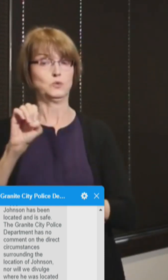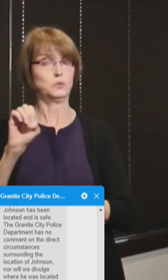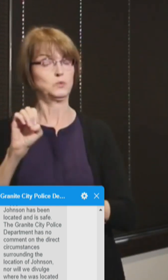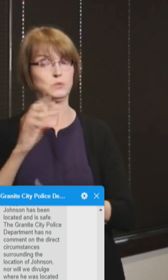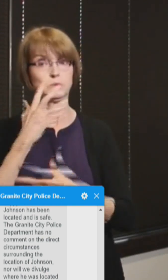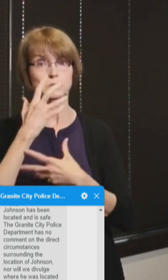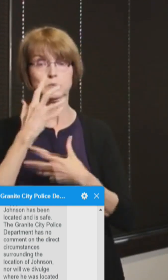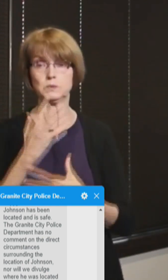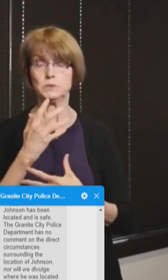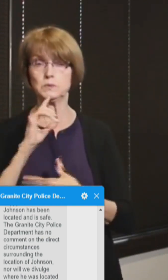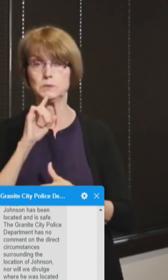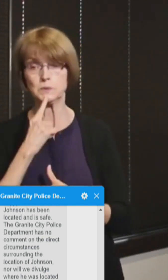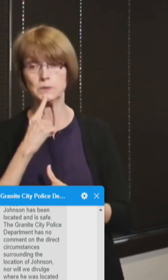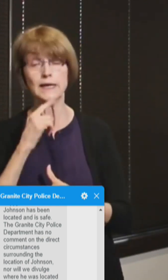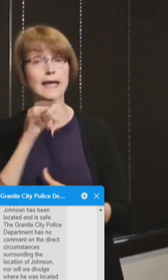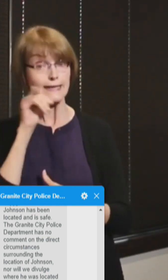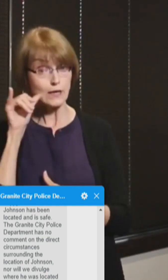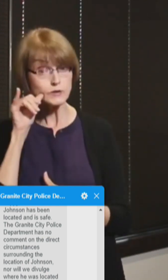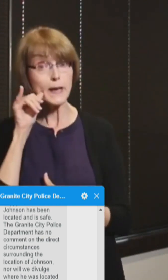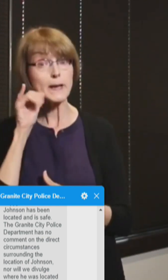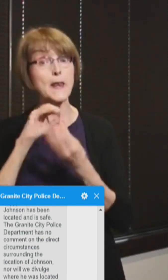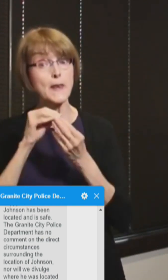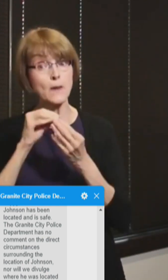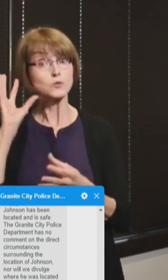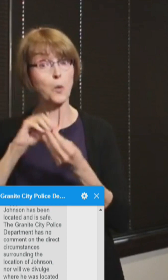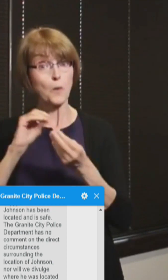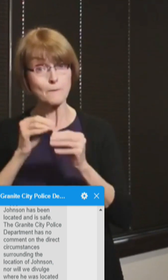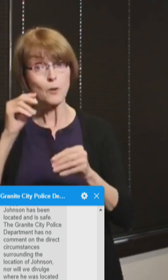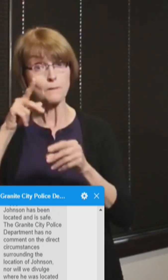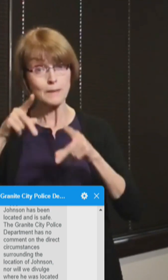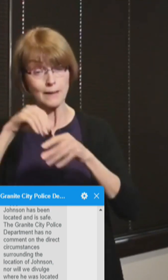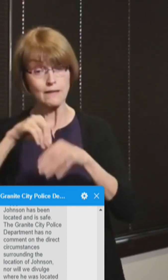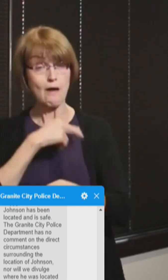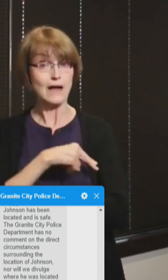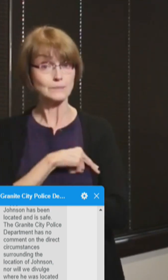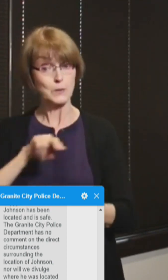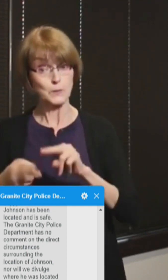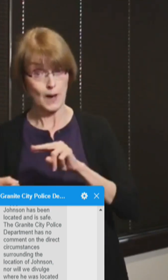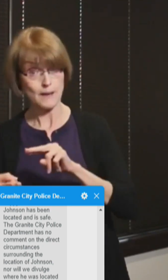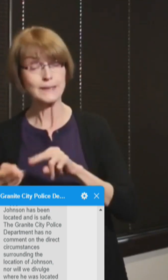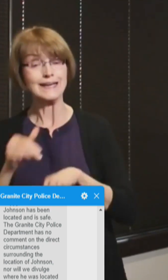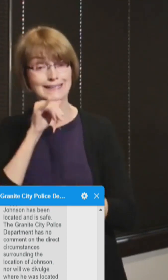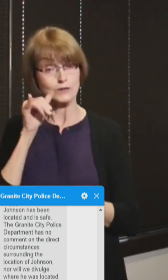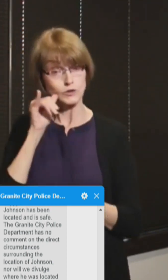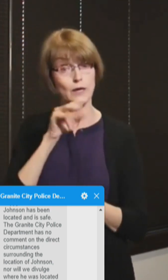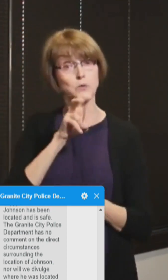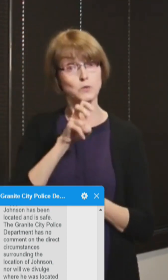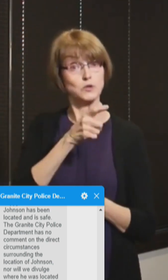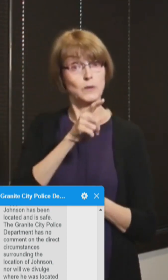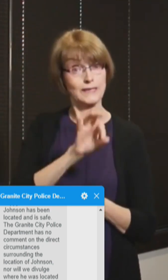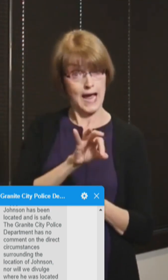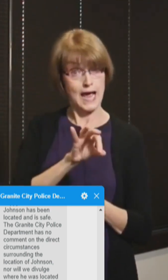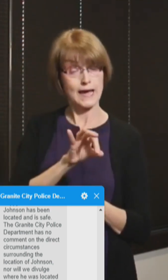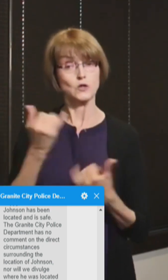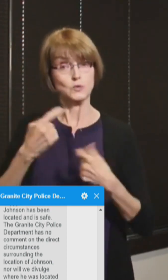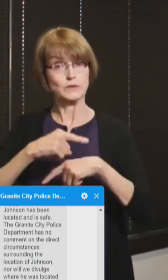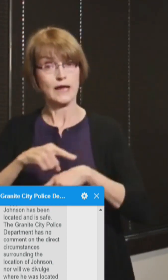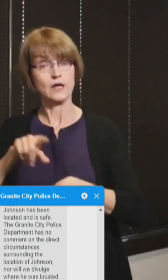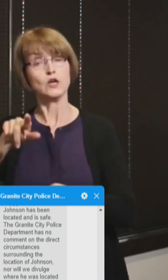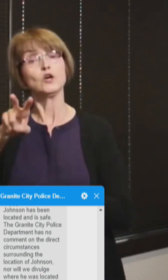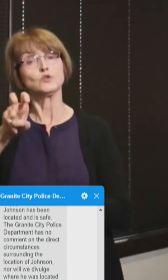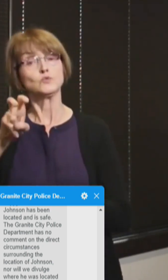hospitalizations did drop yesterday, which is good news. We were at 229 yesterday, and today we're at